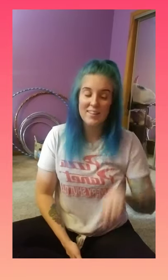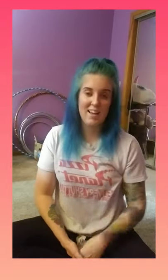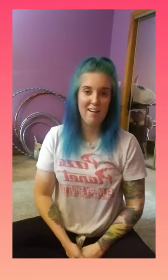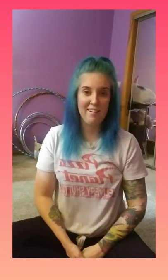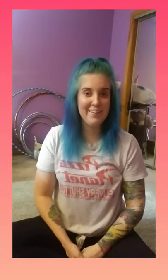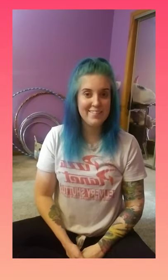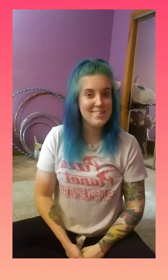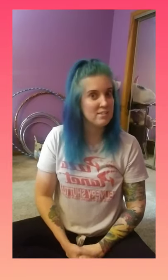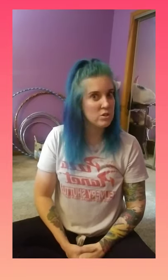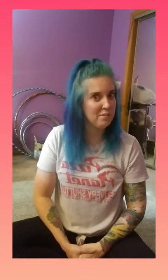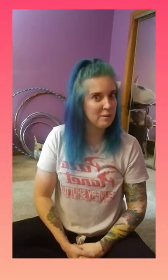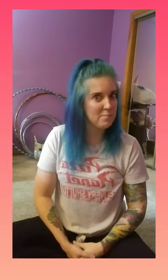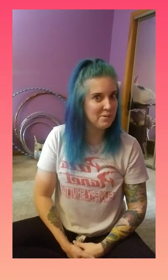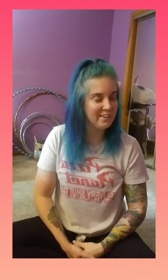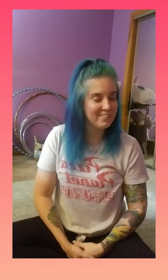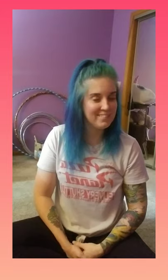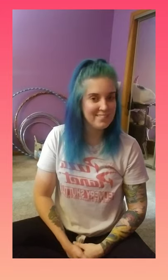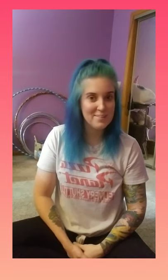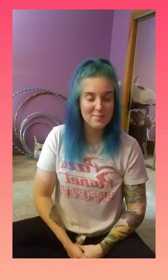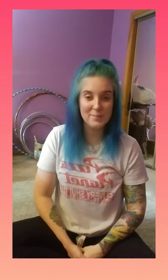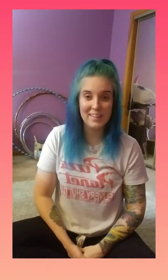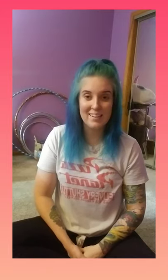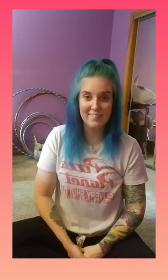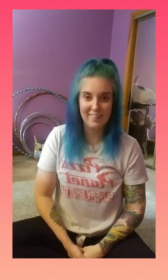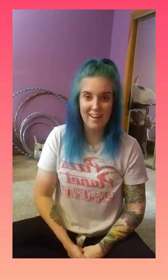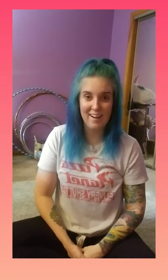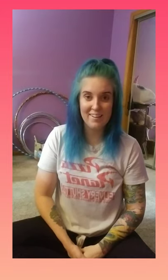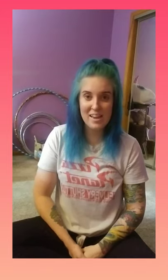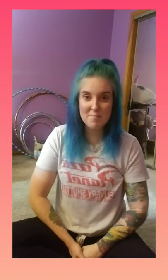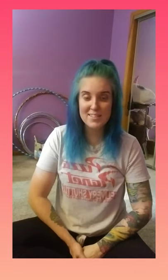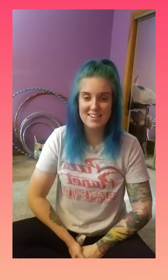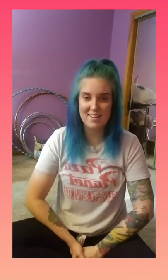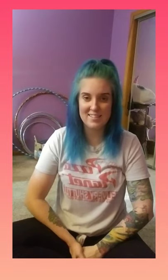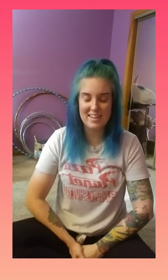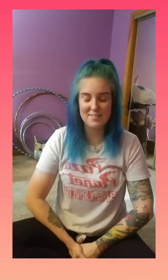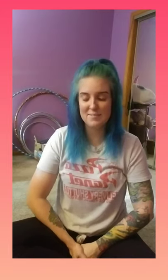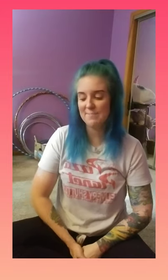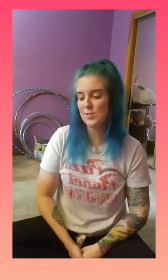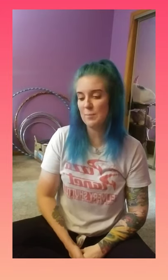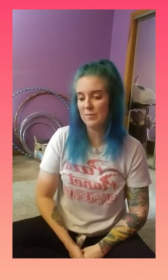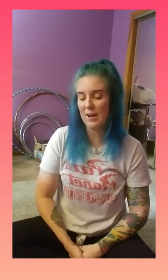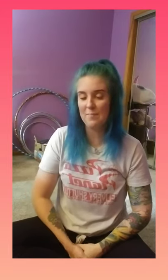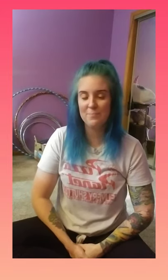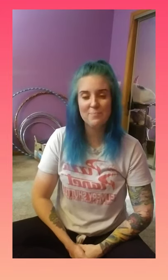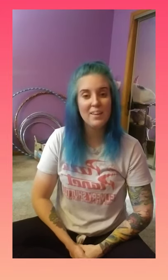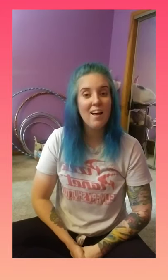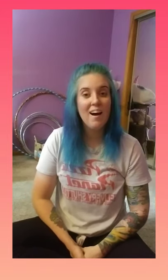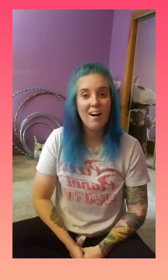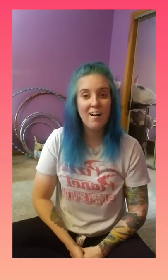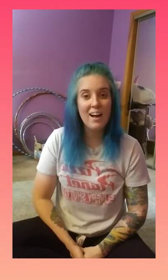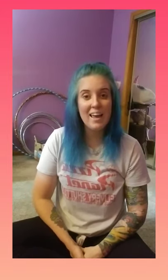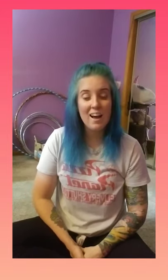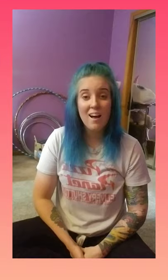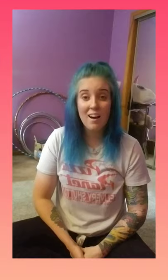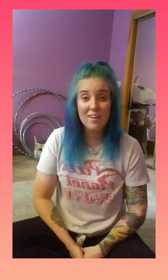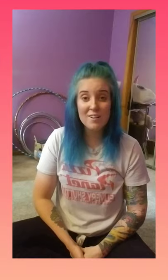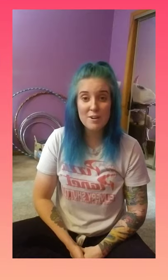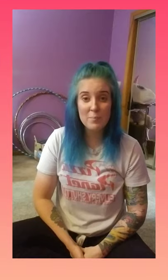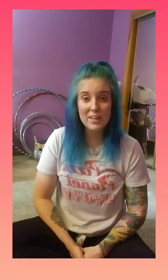All right, let's try three more. We're getting a lot of animals and a lot of signs. Super fun. All right, on our farm we're gonna